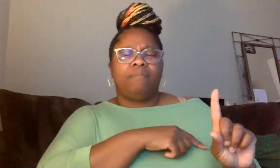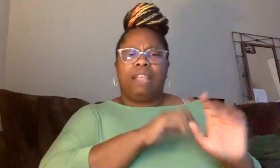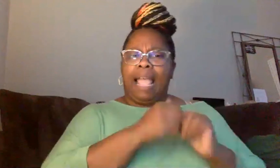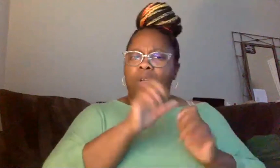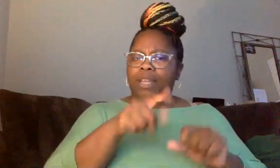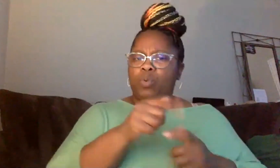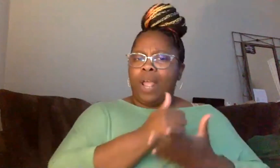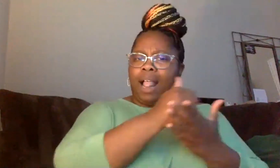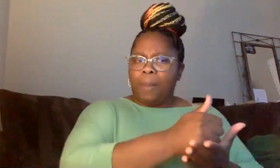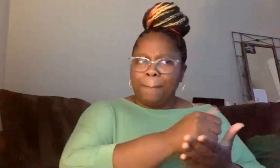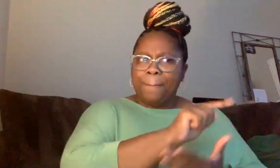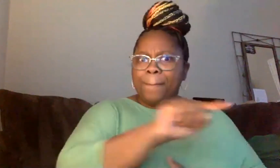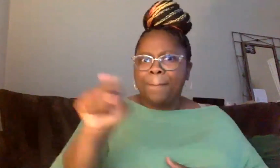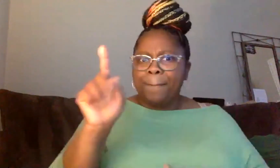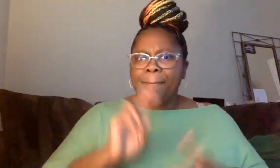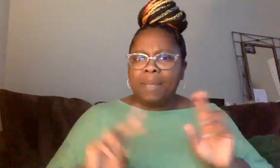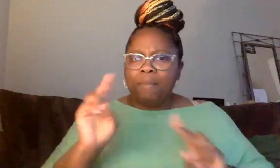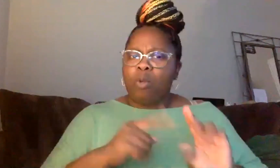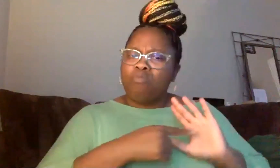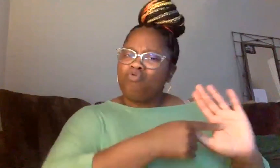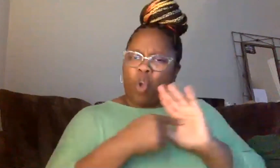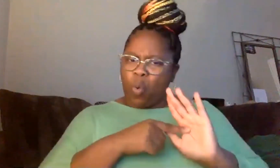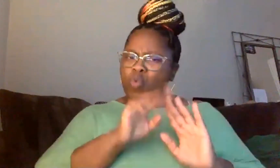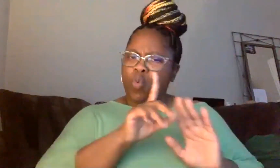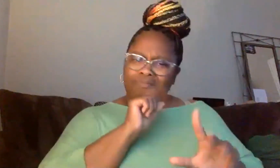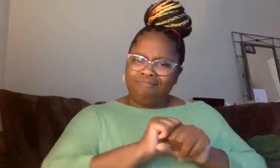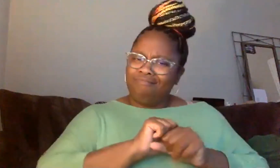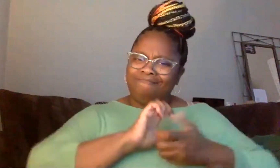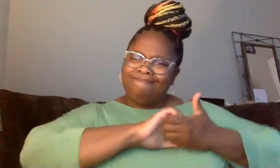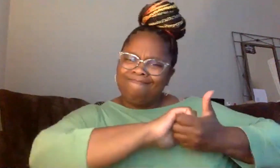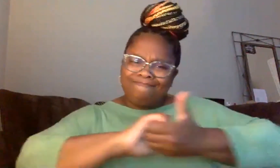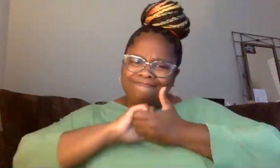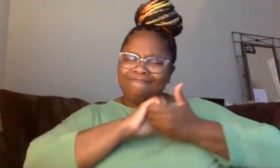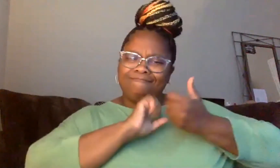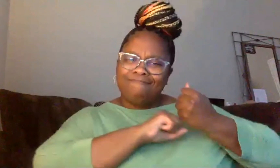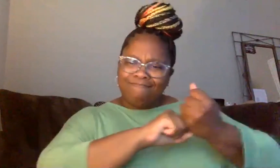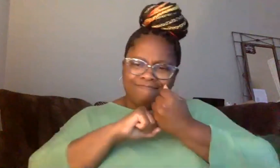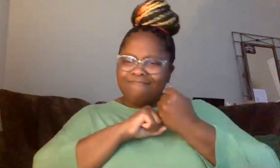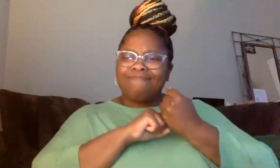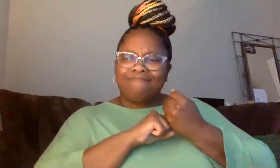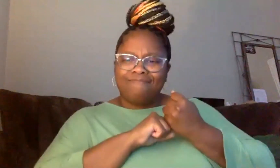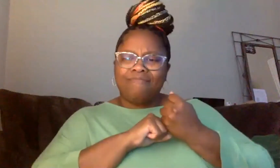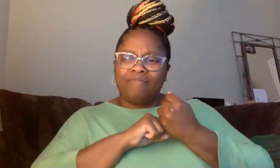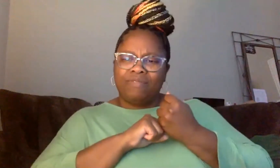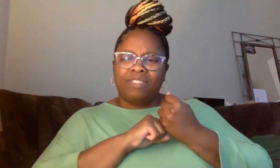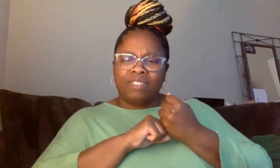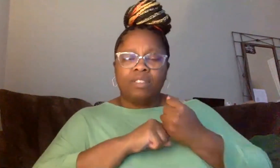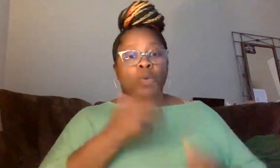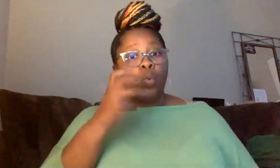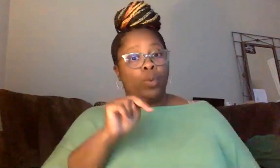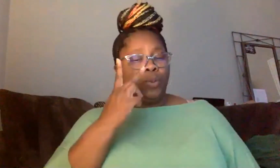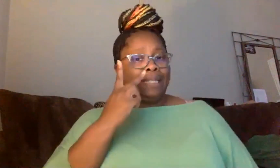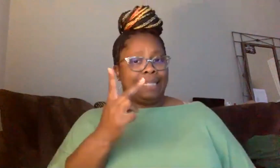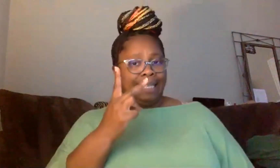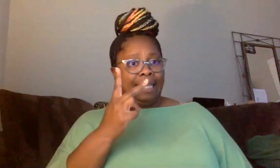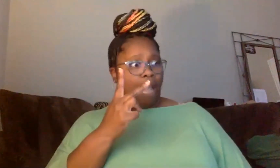help these, uh, help these people and show them that you are a true ally of what exactly they're fighting. Um, when you see them having the opportunity to